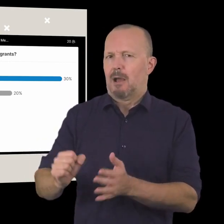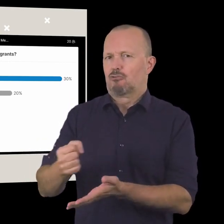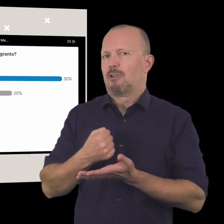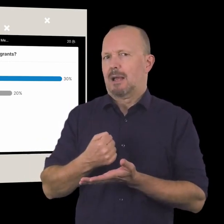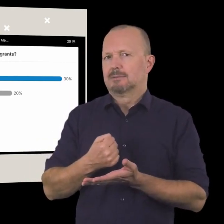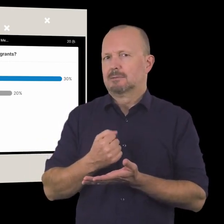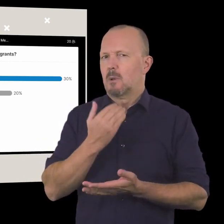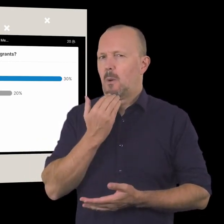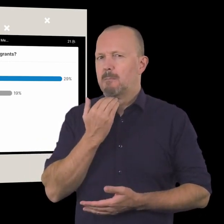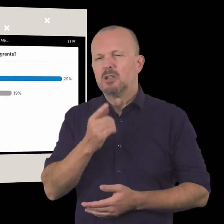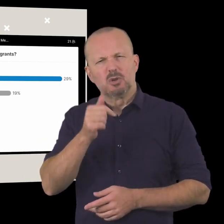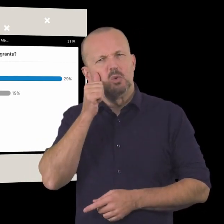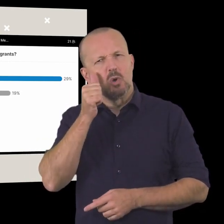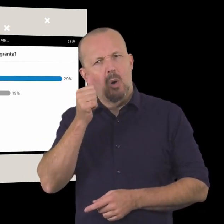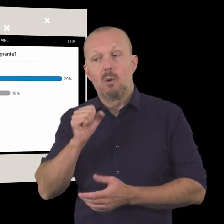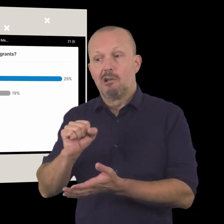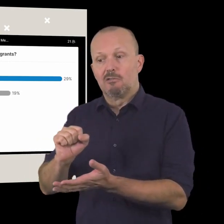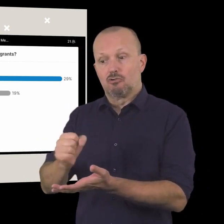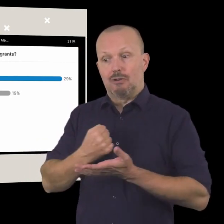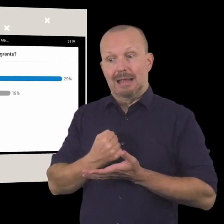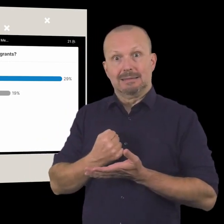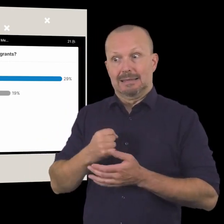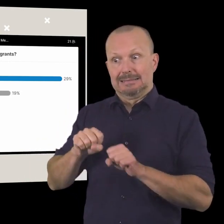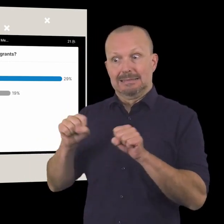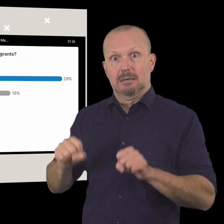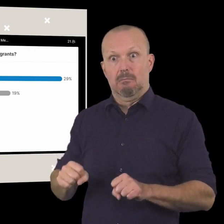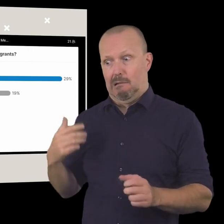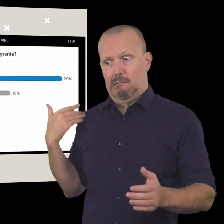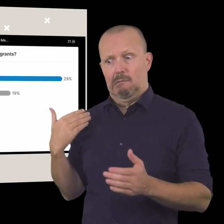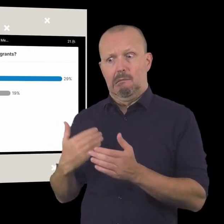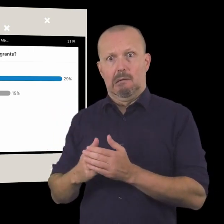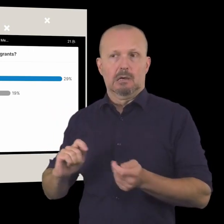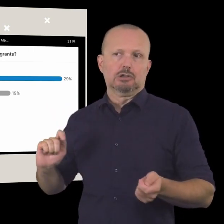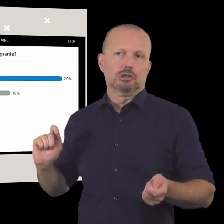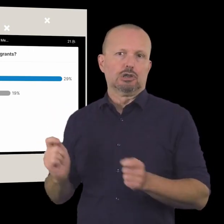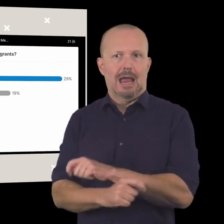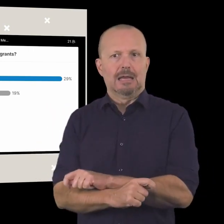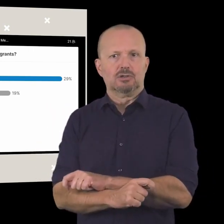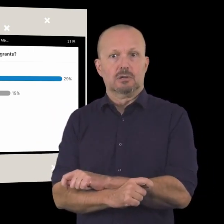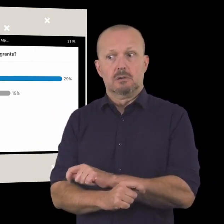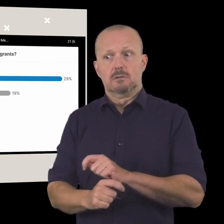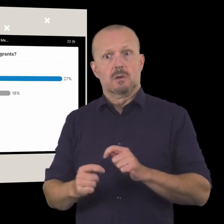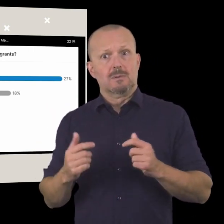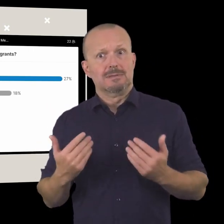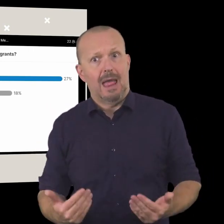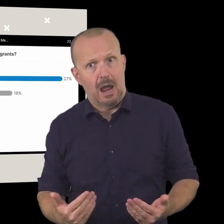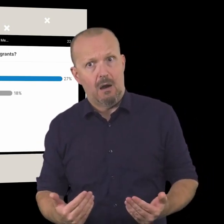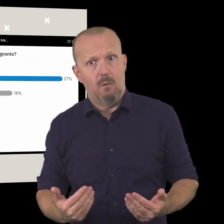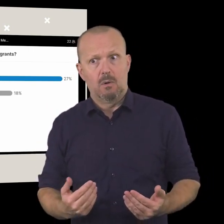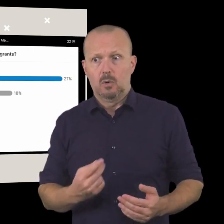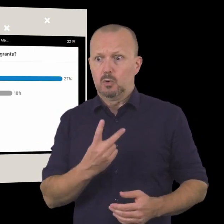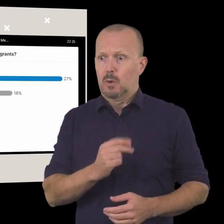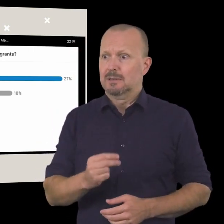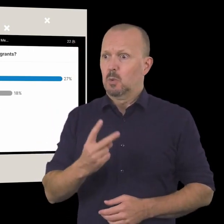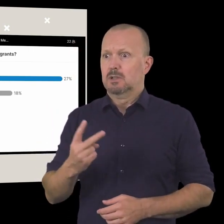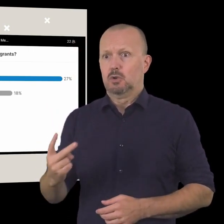uh but you'll know that the granting landscape has changed massively so it is very rare these